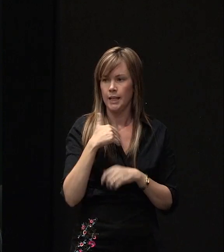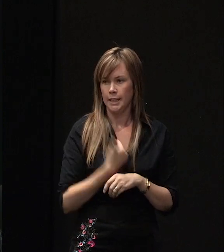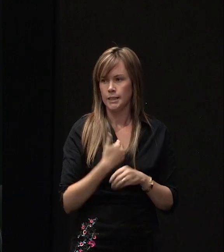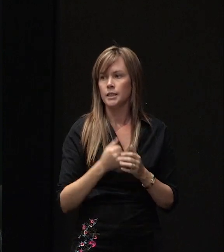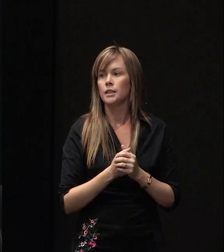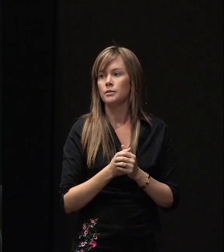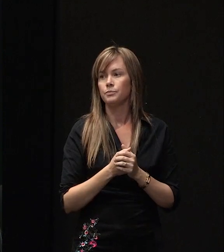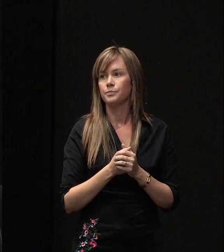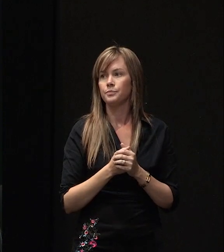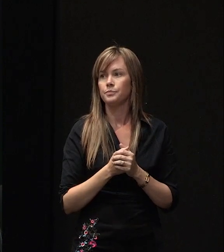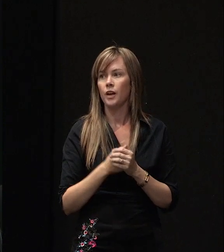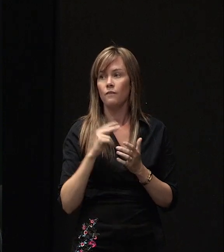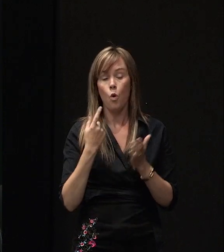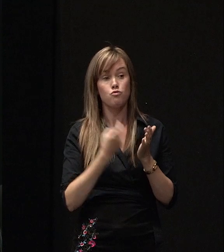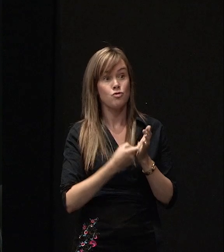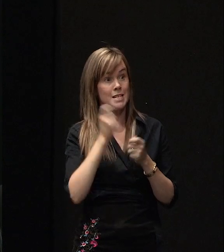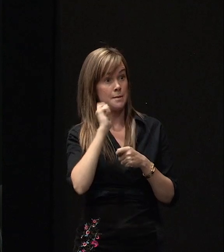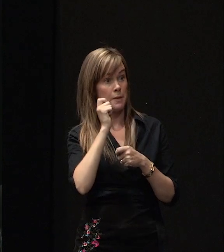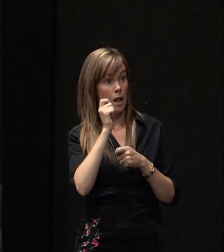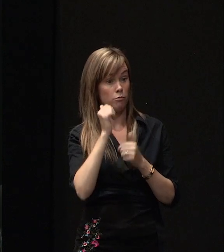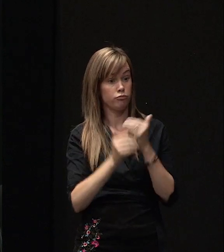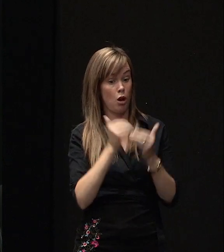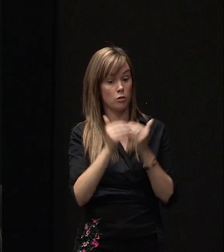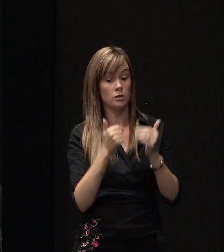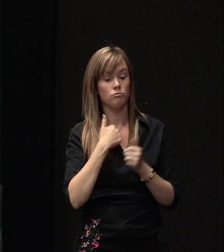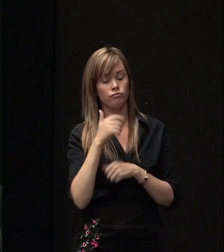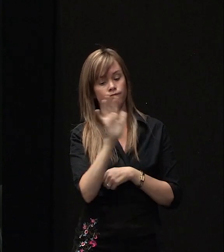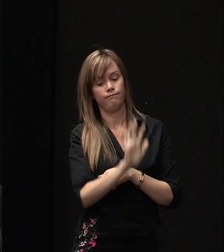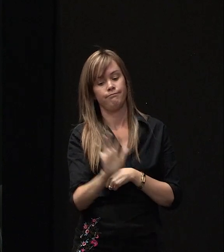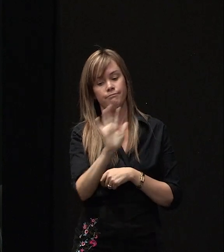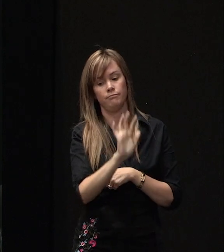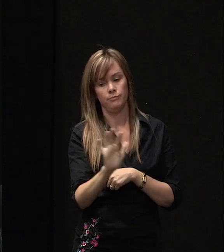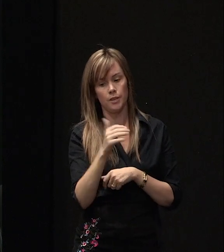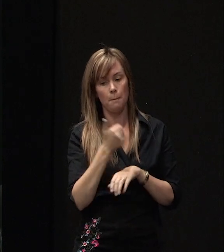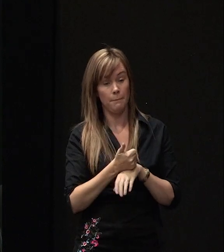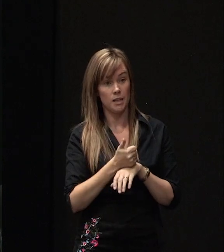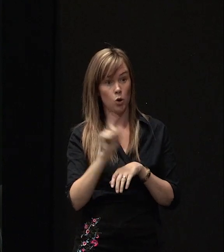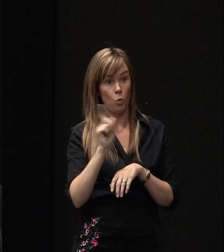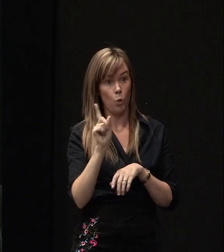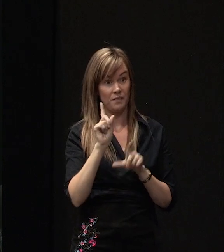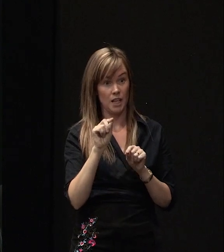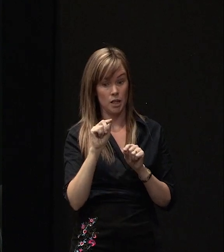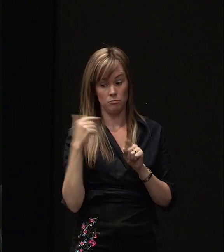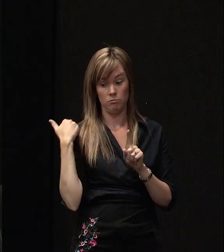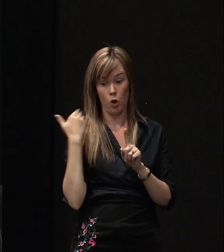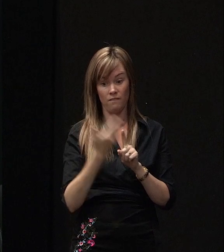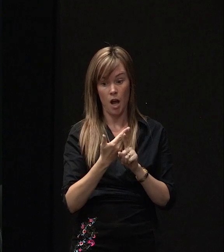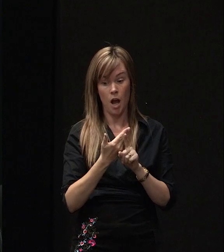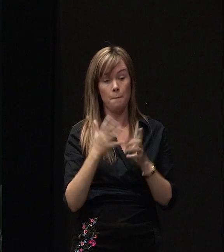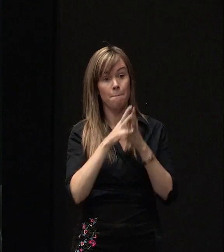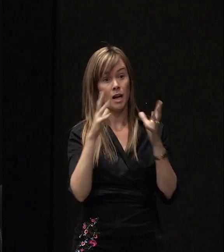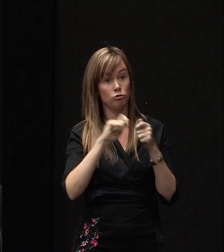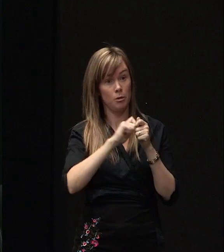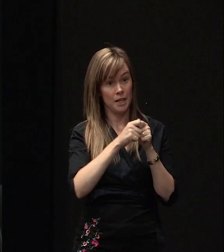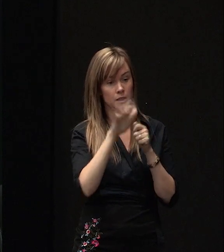Similar, in terms of the rebuild process, our estimations are based on what we've done to date, is that a major repair is about